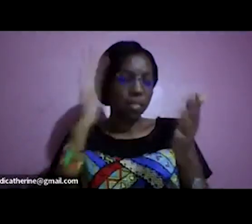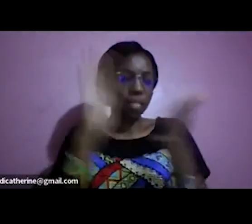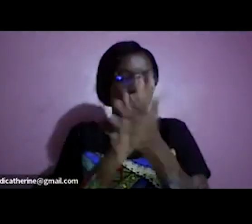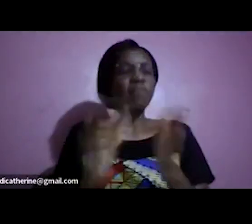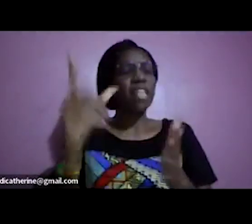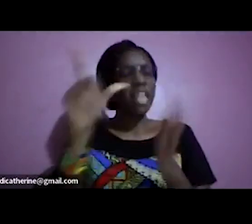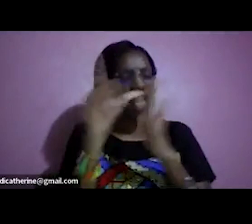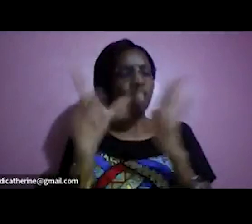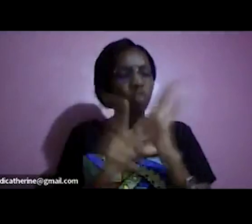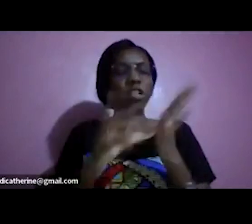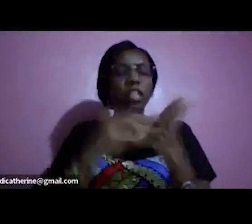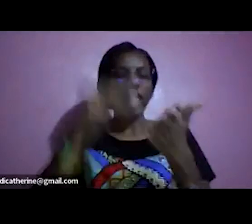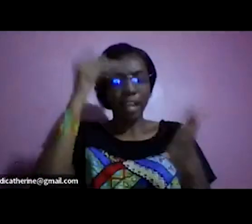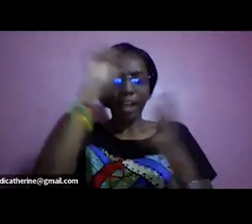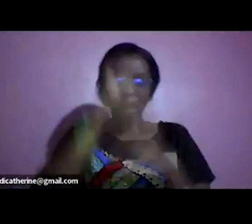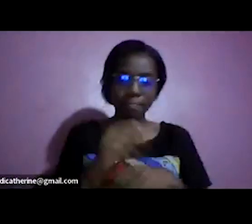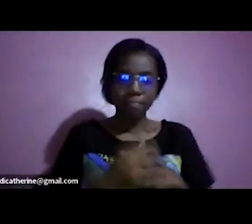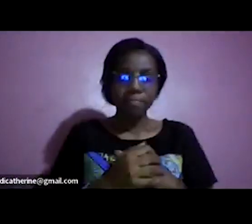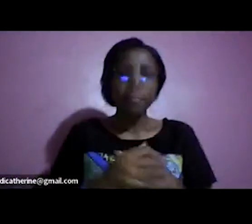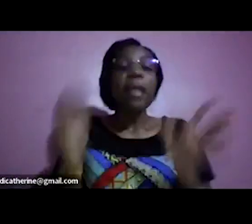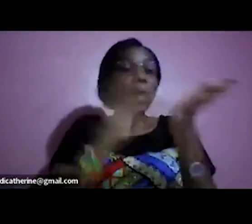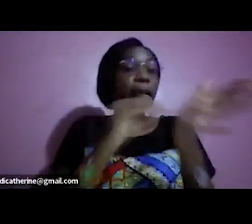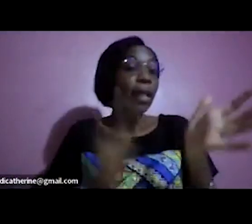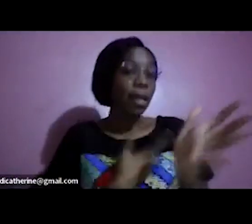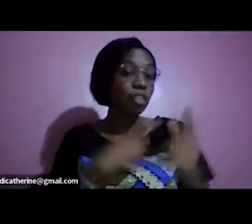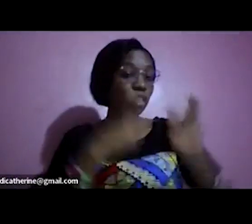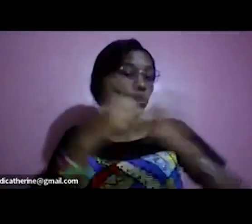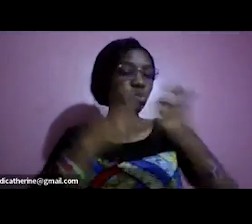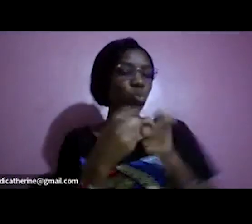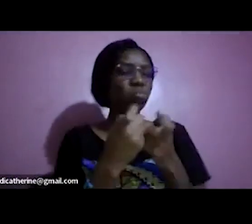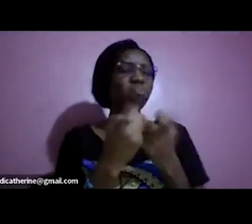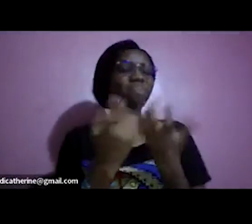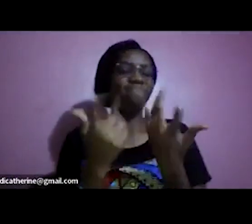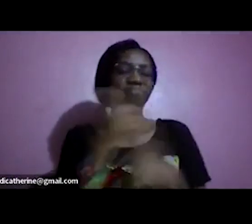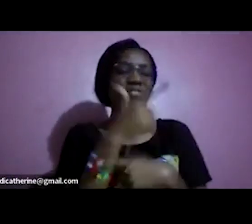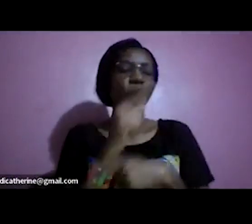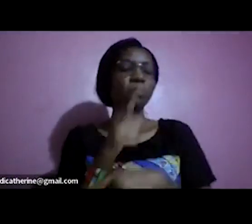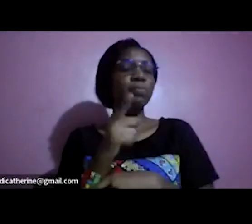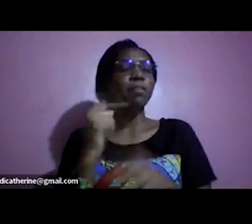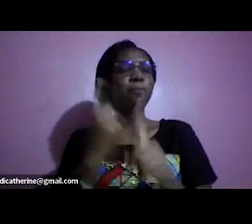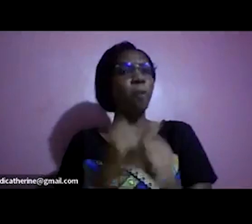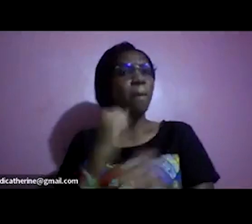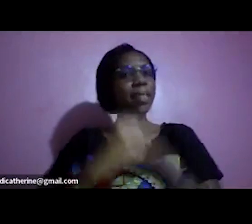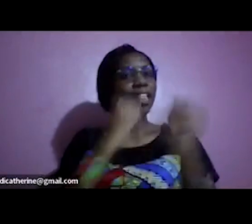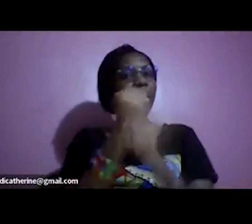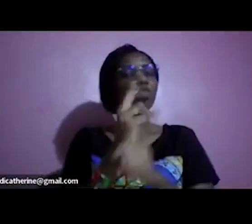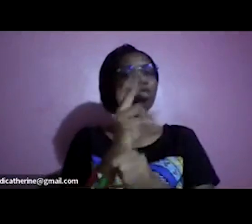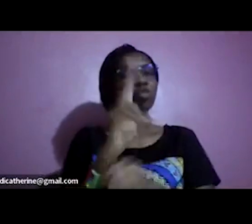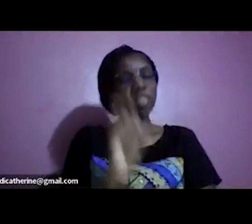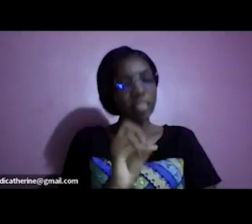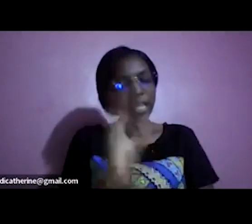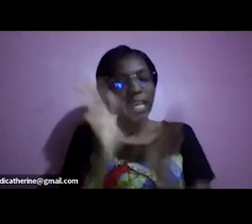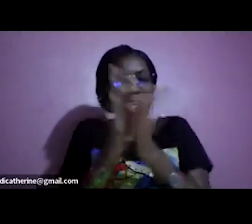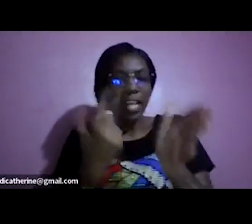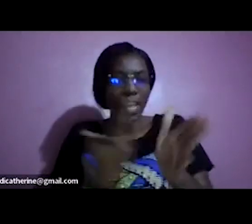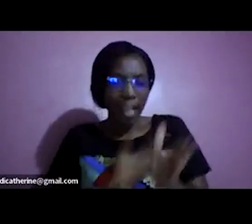this webinar series uh like i said we've been running it since uh since 2020 and uh we've been fortunate enough to